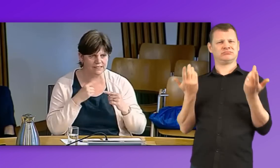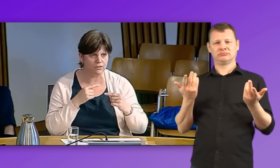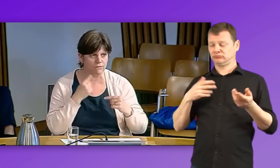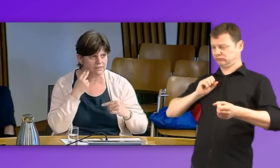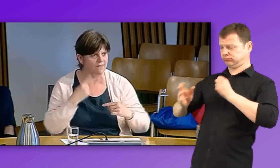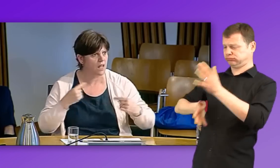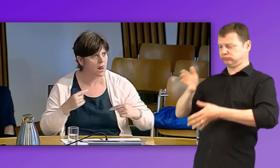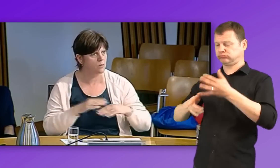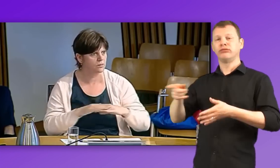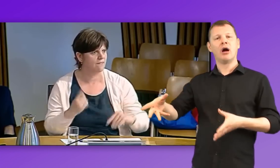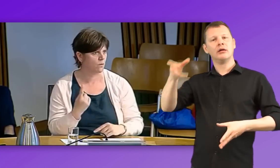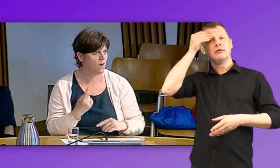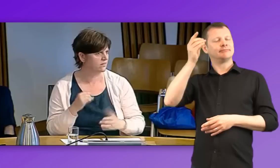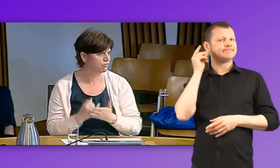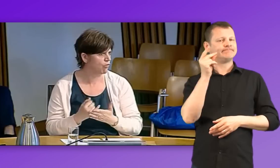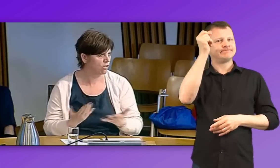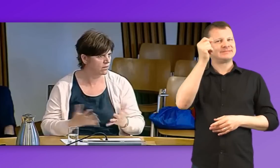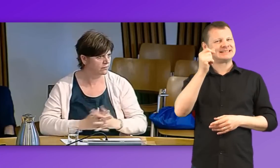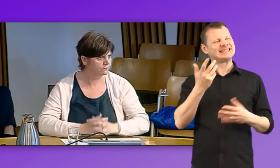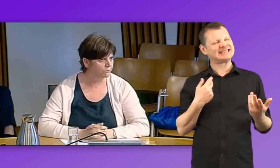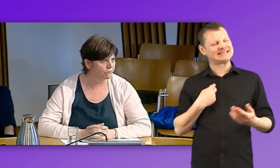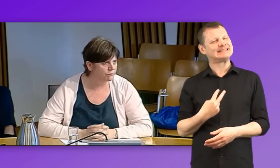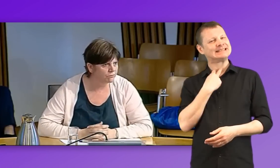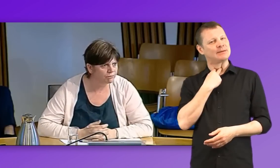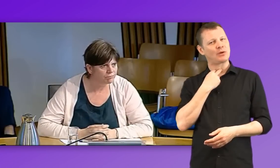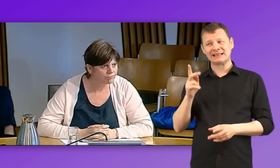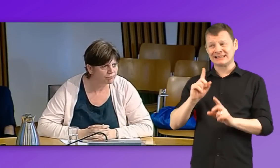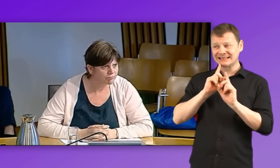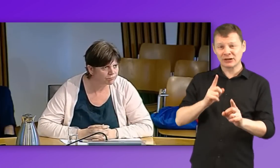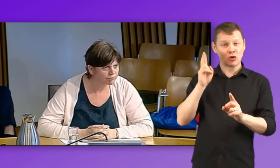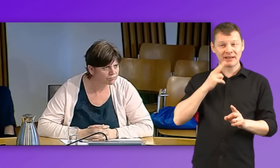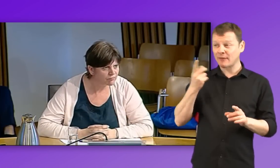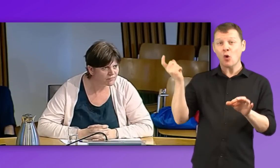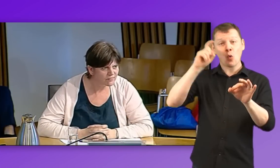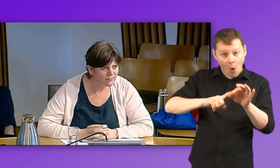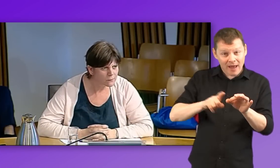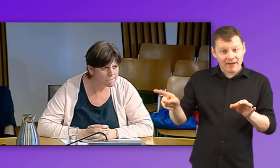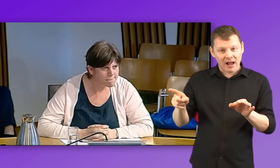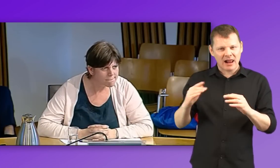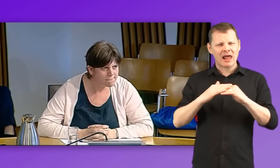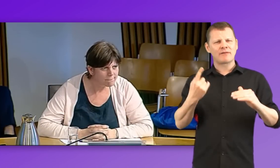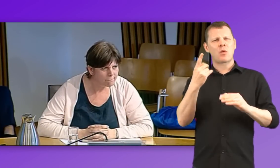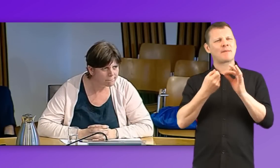So, it's incredibly disappointing that we allow teachers of the deaf to qualify with only Level 1 BSL.